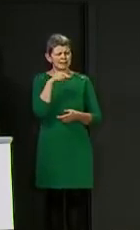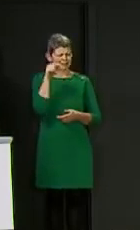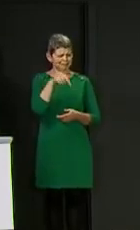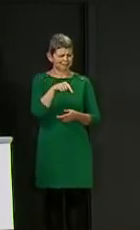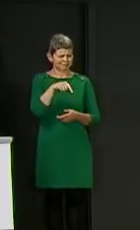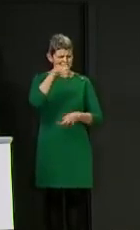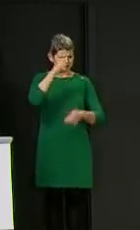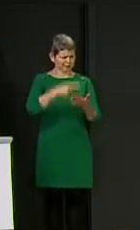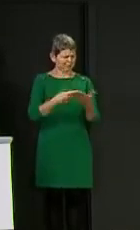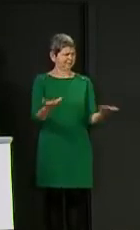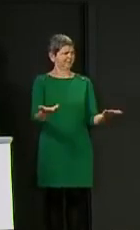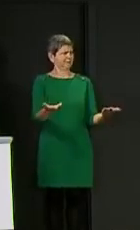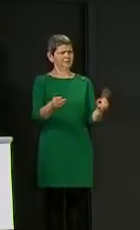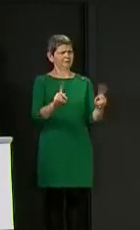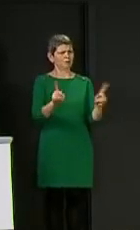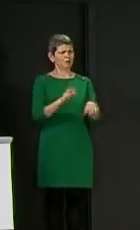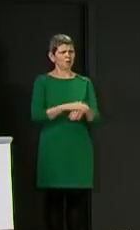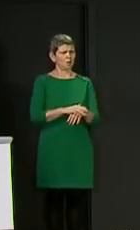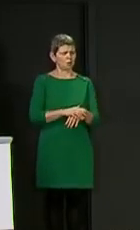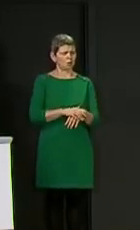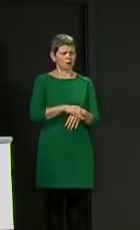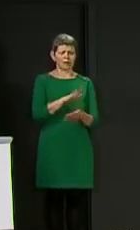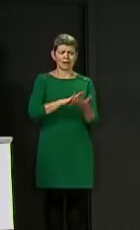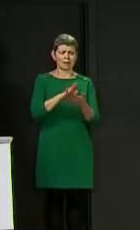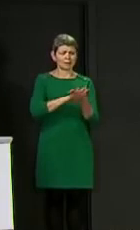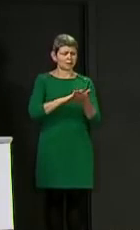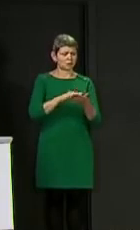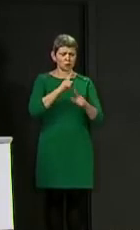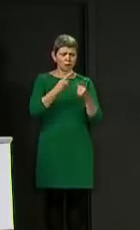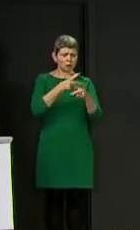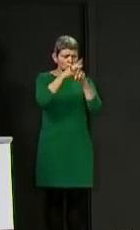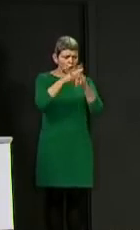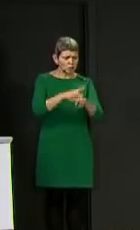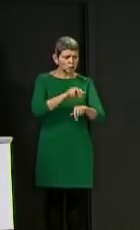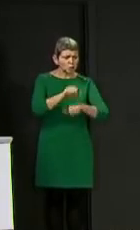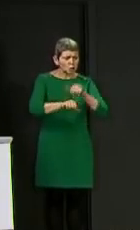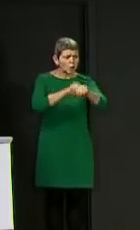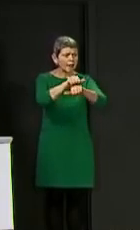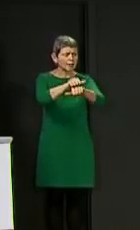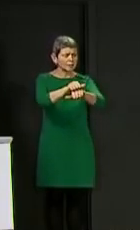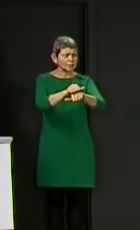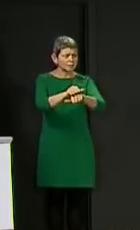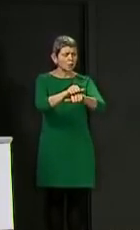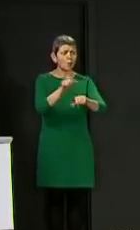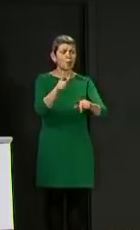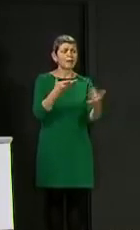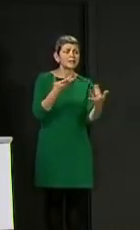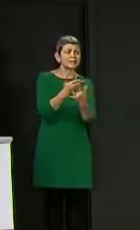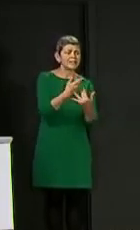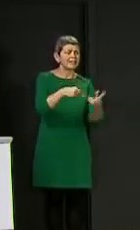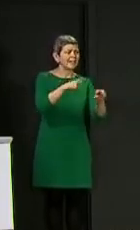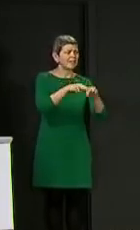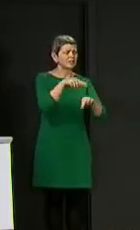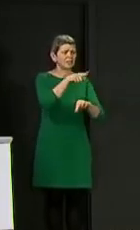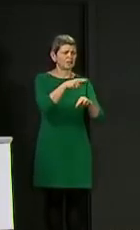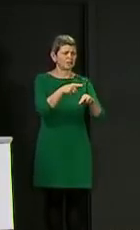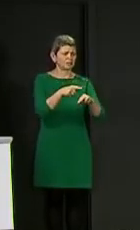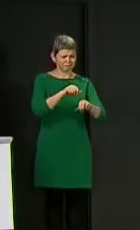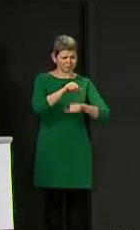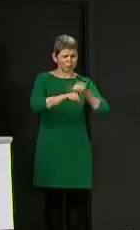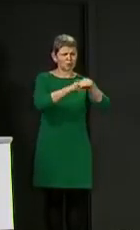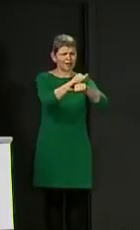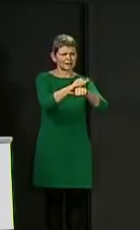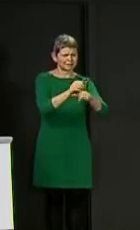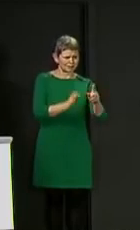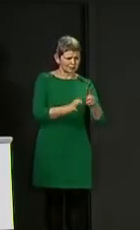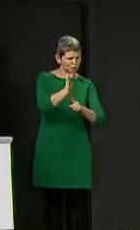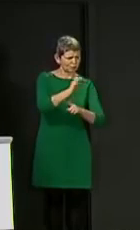more important to monitor individual progress or lack of it so as to be able to intervene for those children who have been badly affected by the shutdown and in the absence